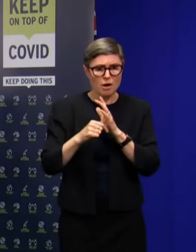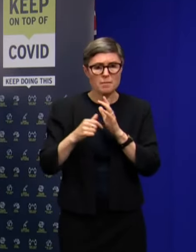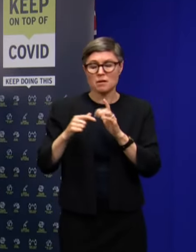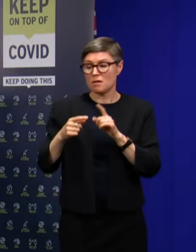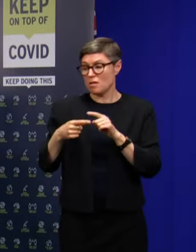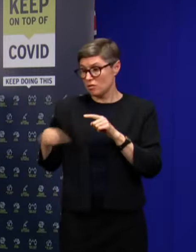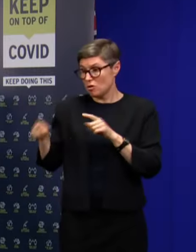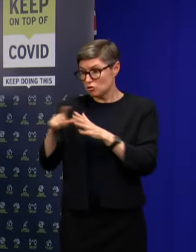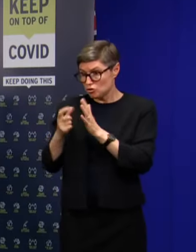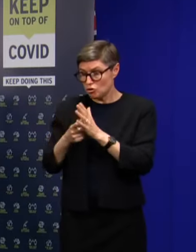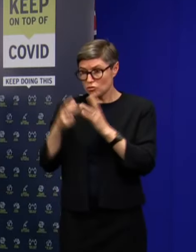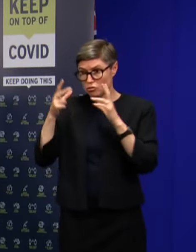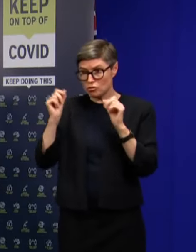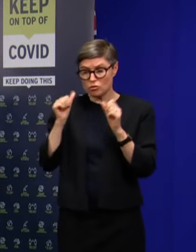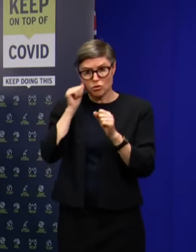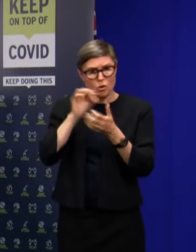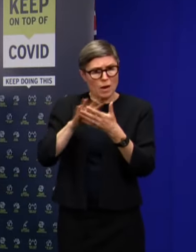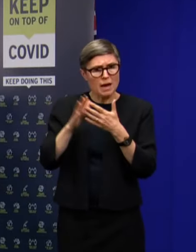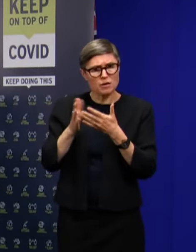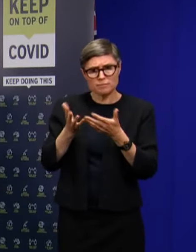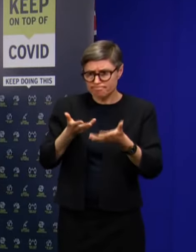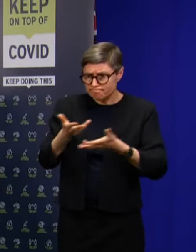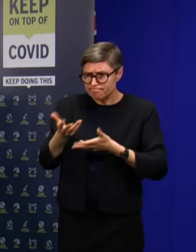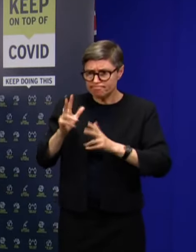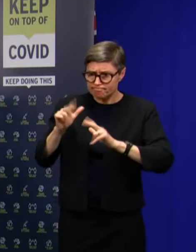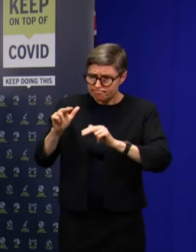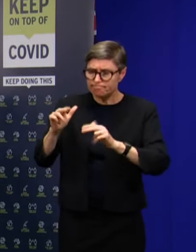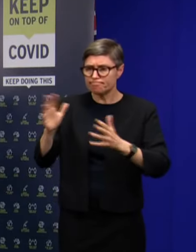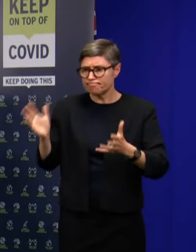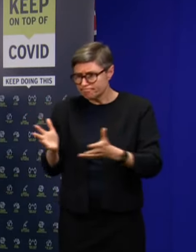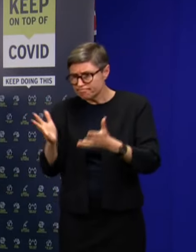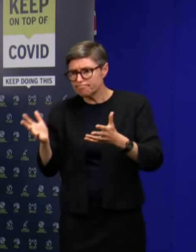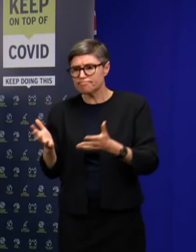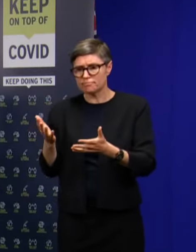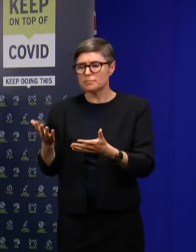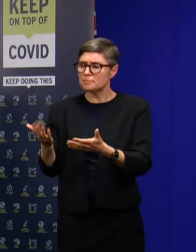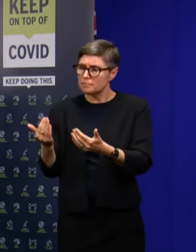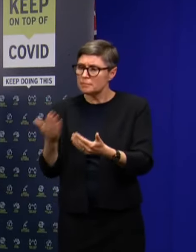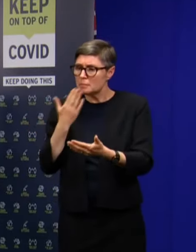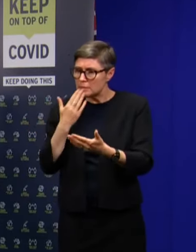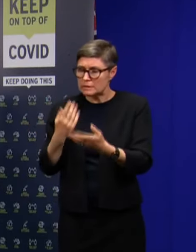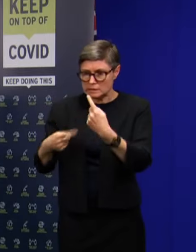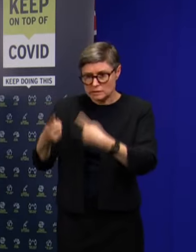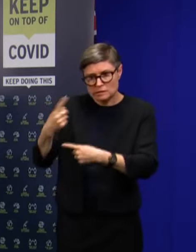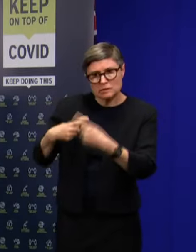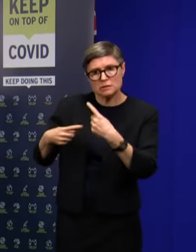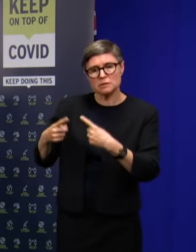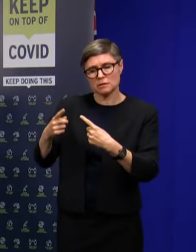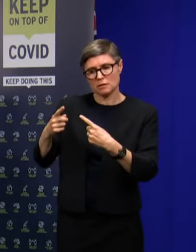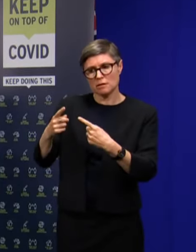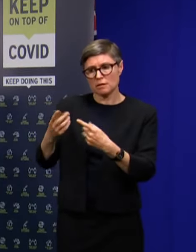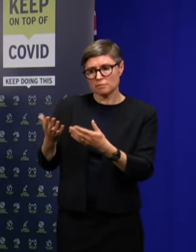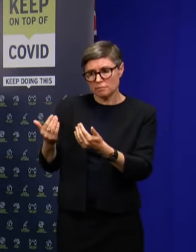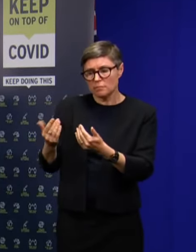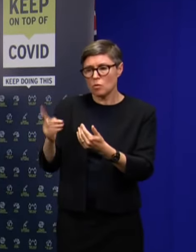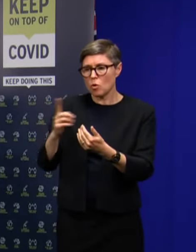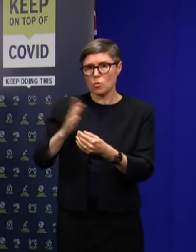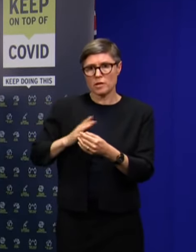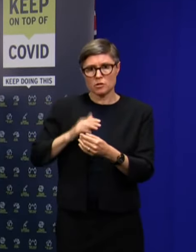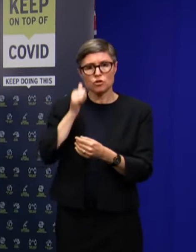trust, they make multiple phone calls with them and they work very carefully to get the information that we need to protect public health.